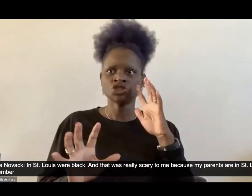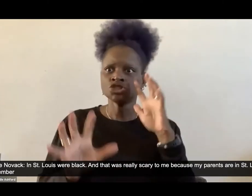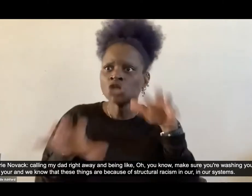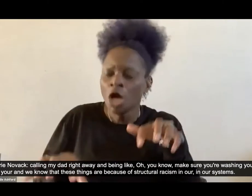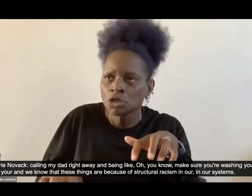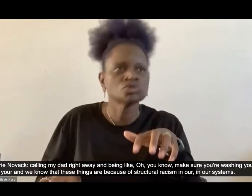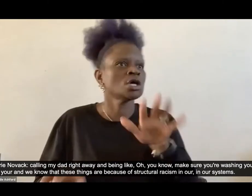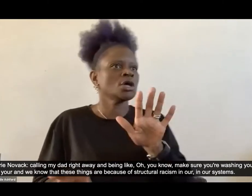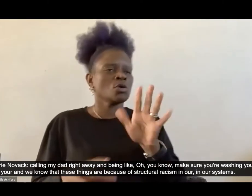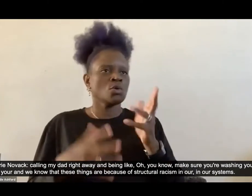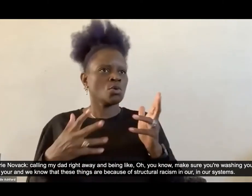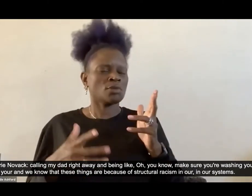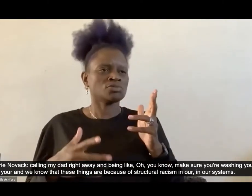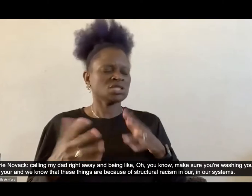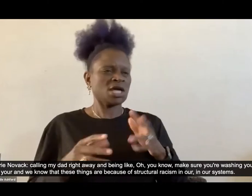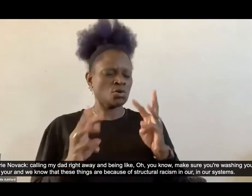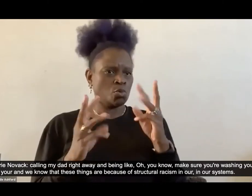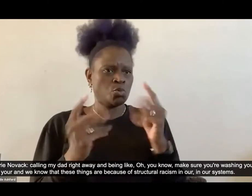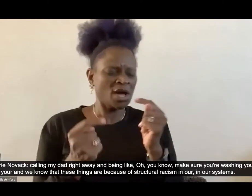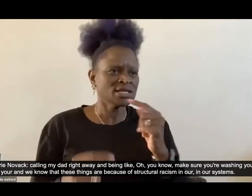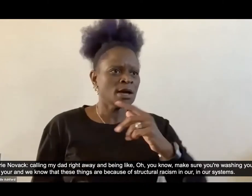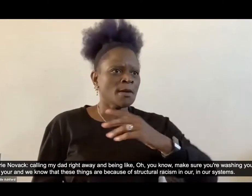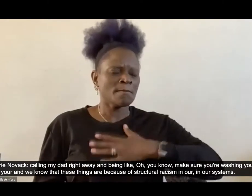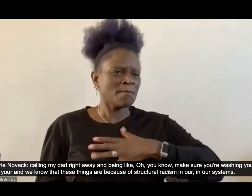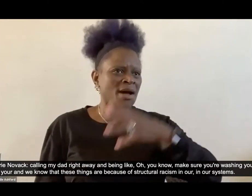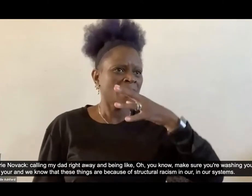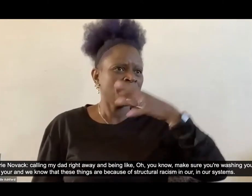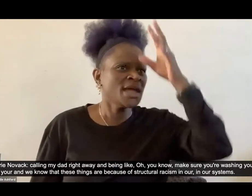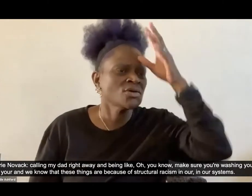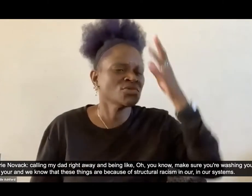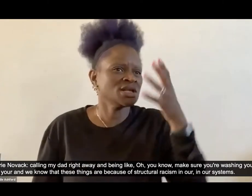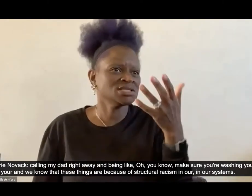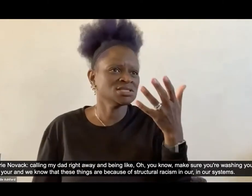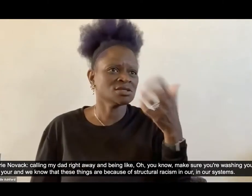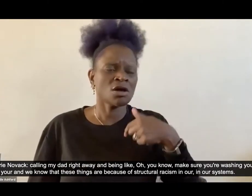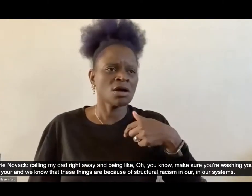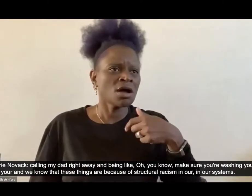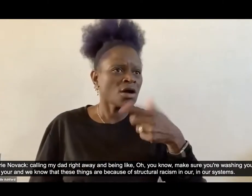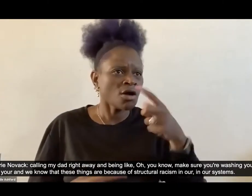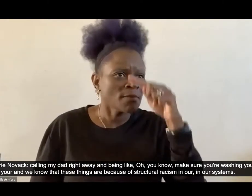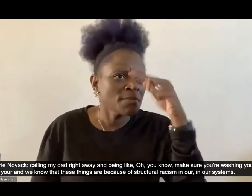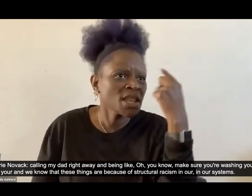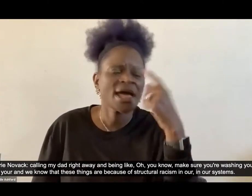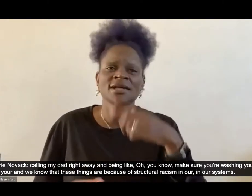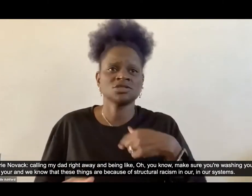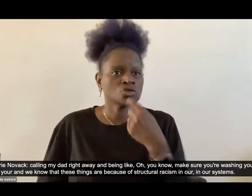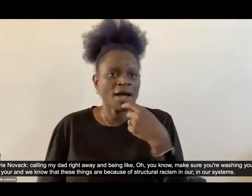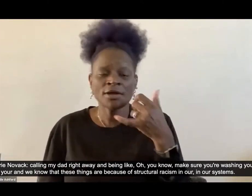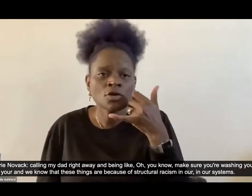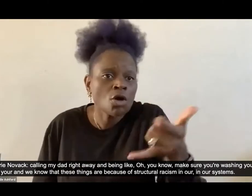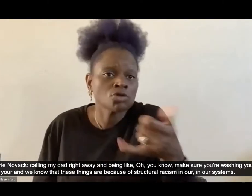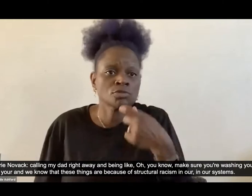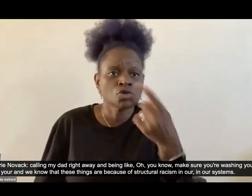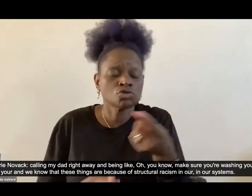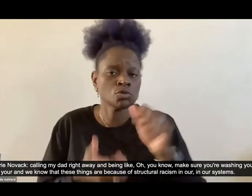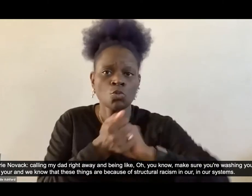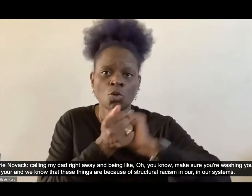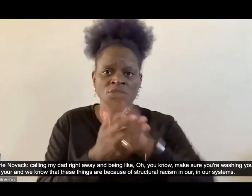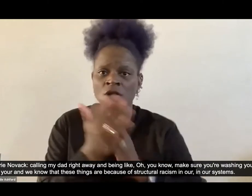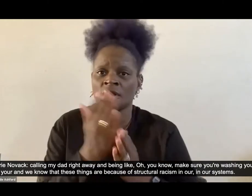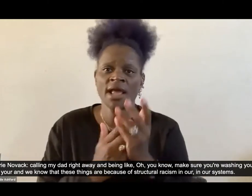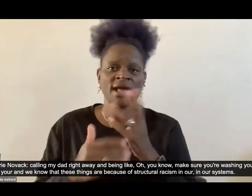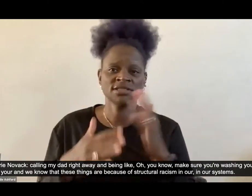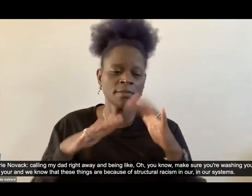I remember calling my dad right away and being like, oh, you know, make sure you're washing your hands, make sure you're, um, and we know that these things are because of, um,